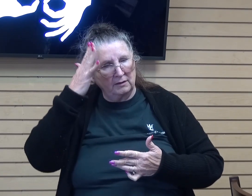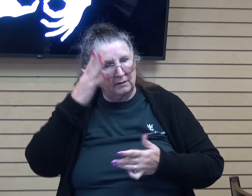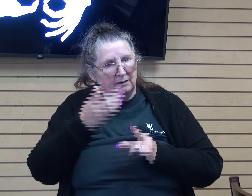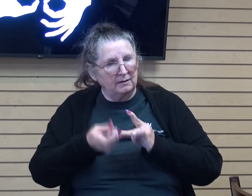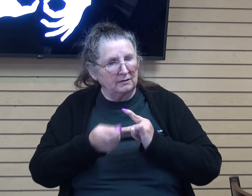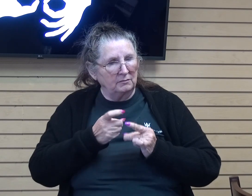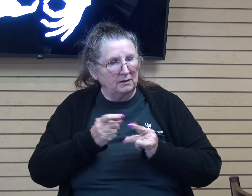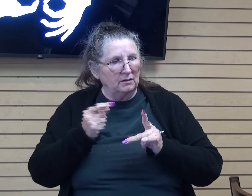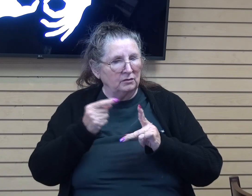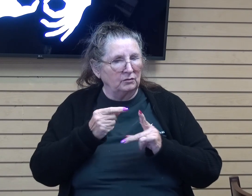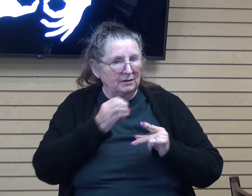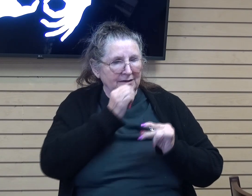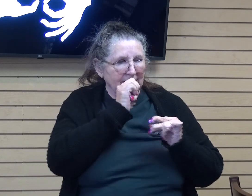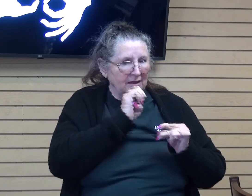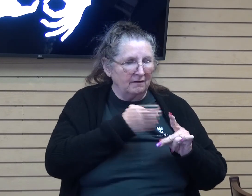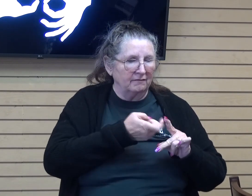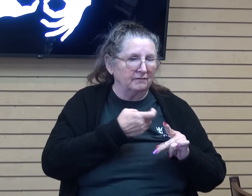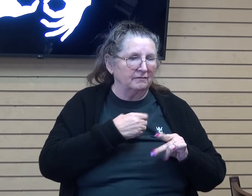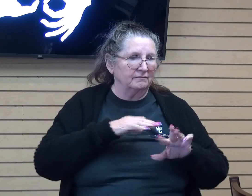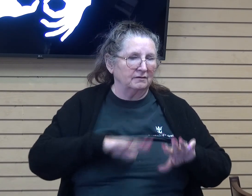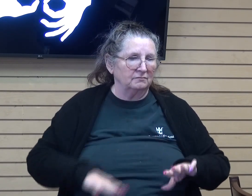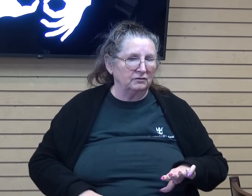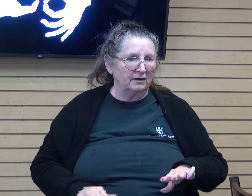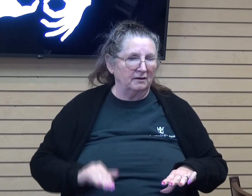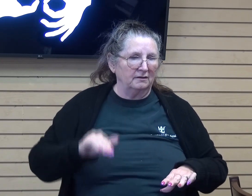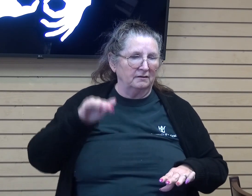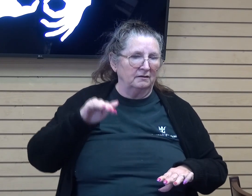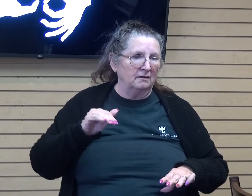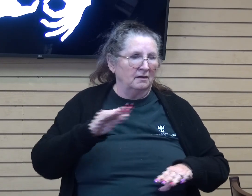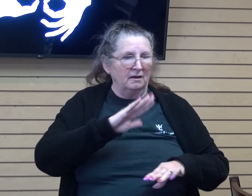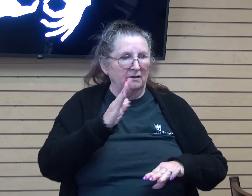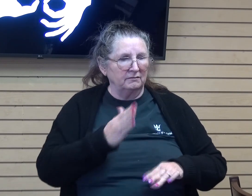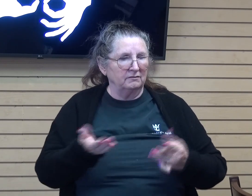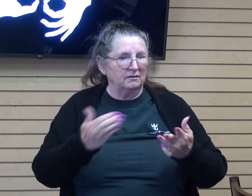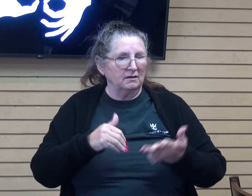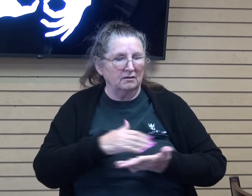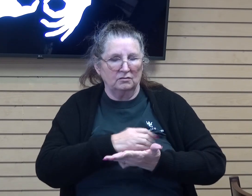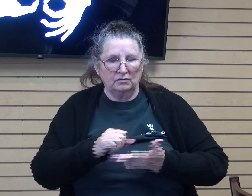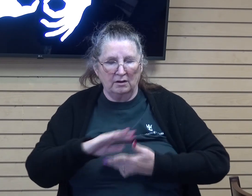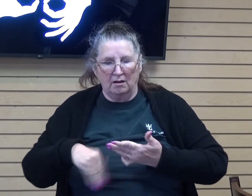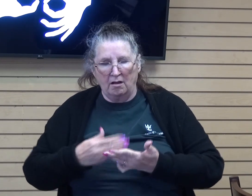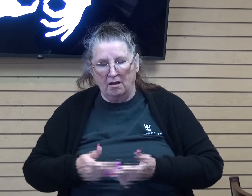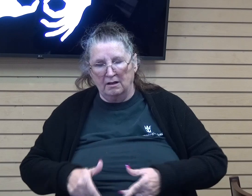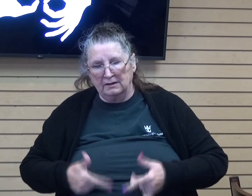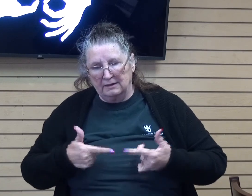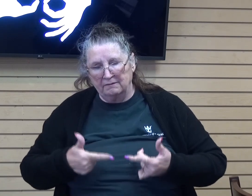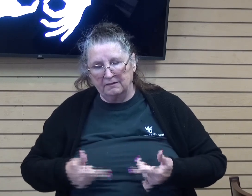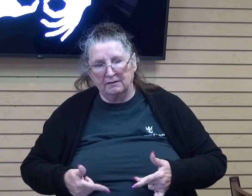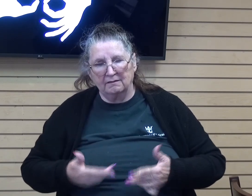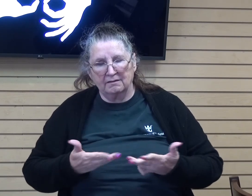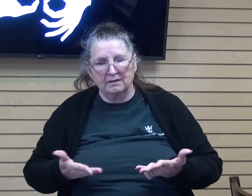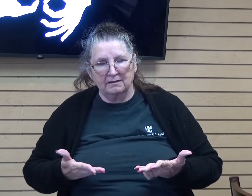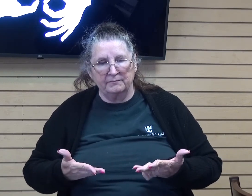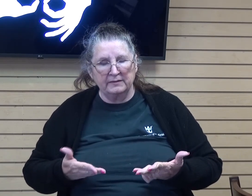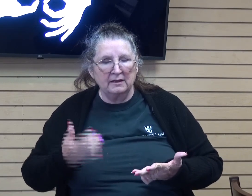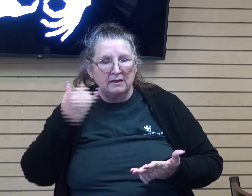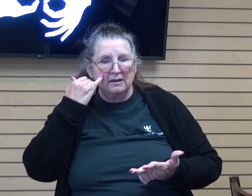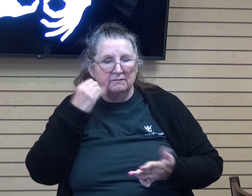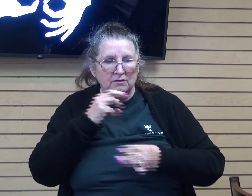towards evil from childhood. I will never again destroy all living things. As long as the earth remains, there will